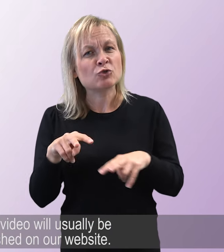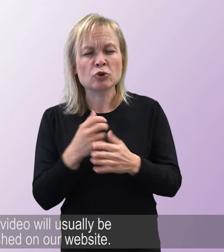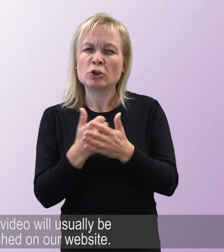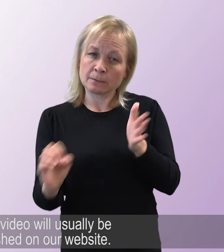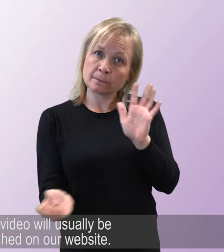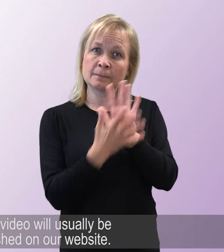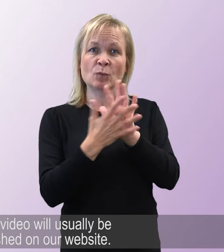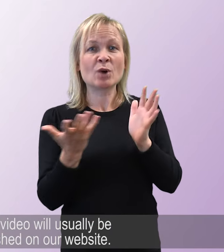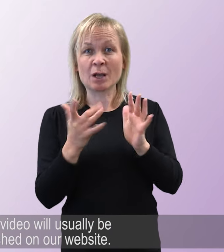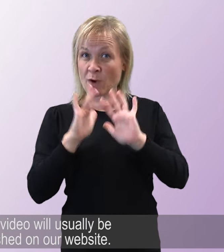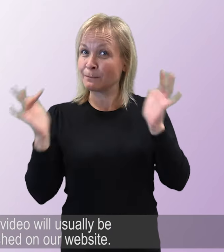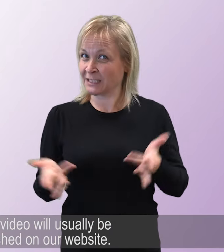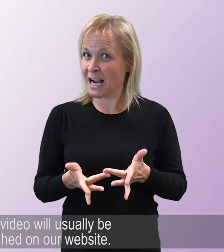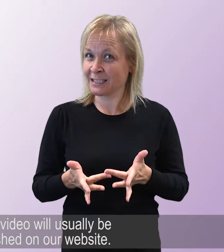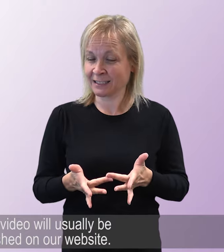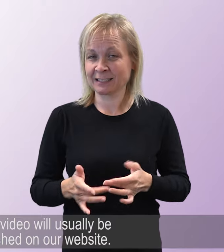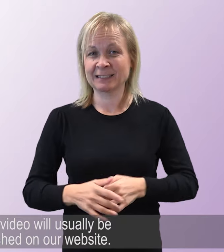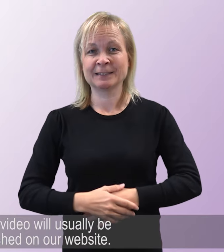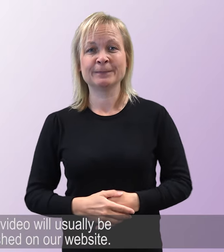Your video will usually be published on our website.